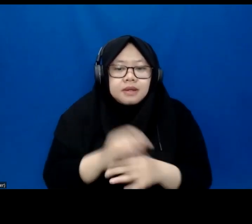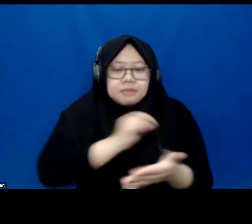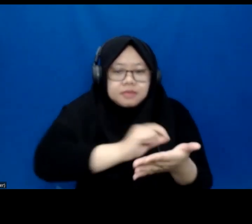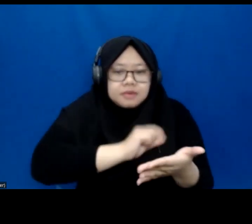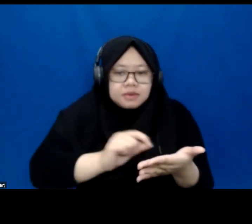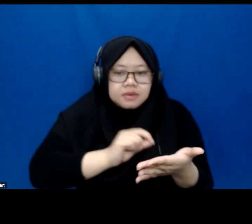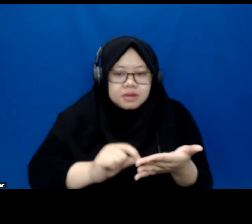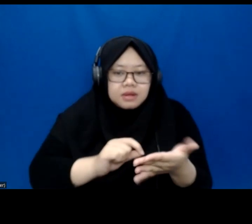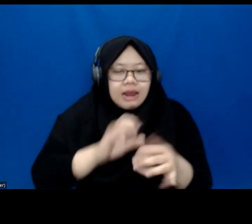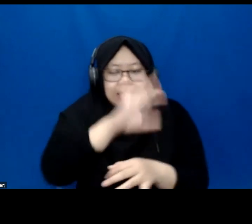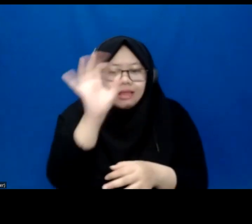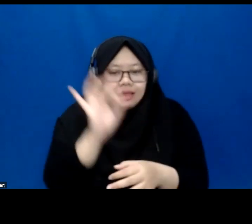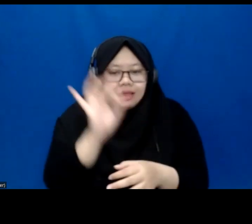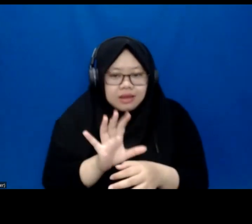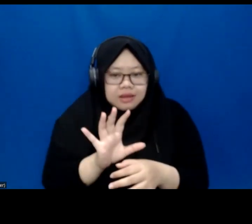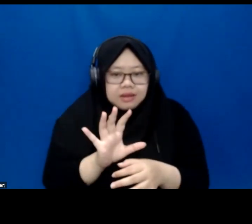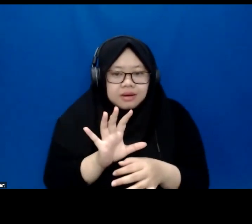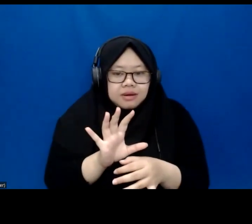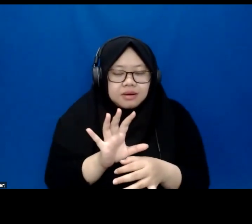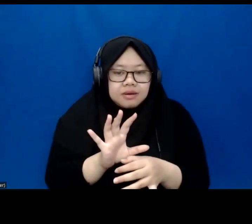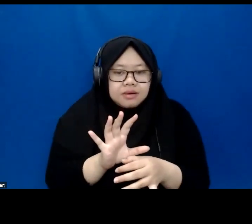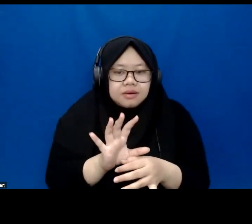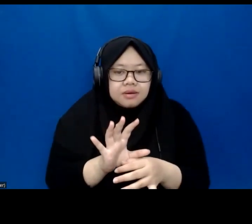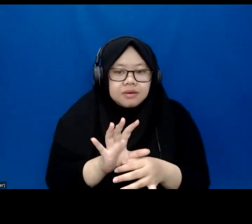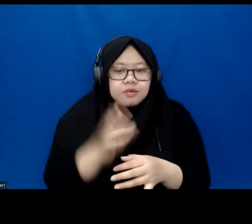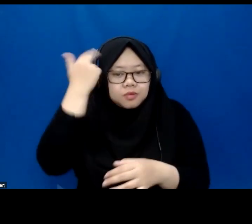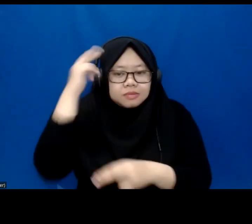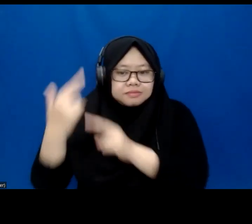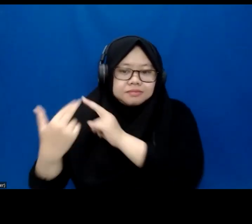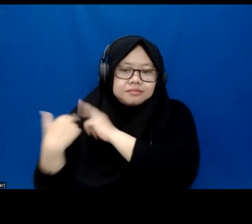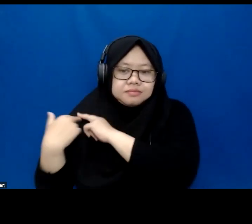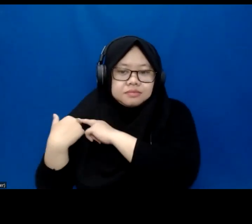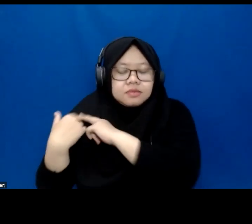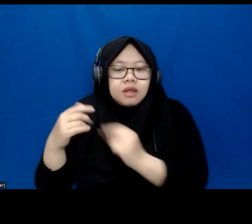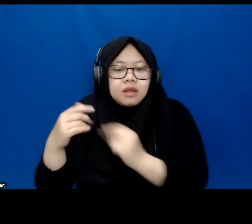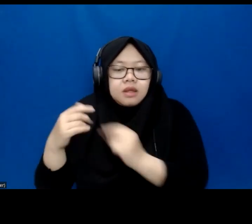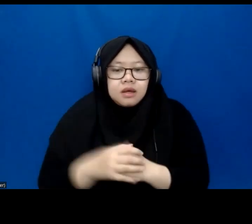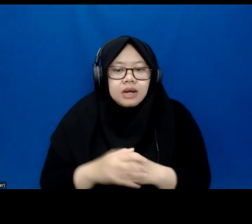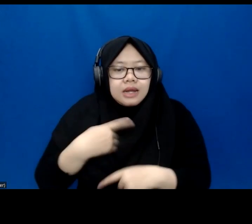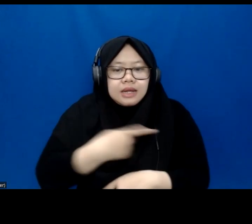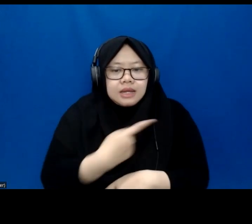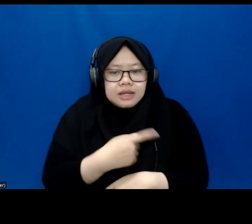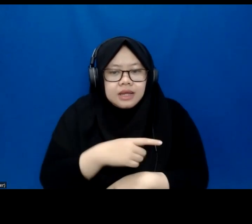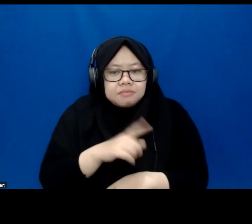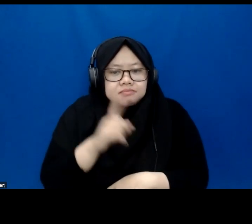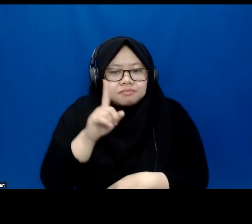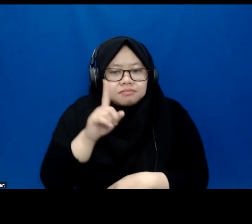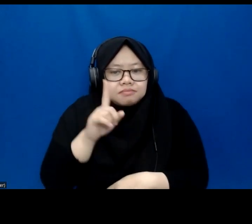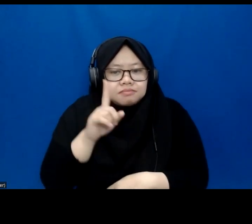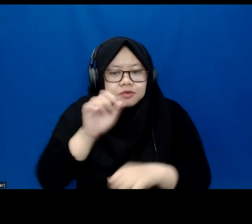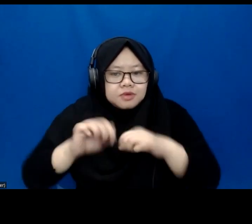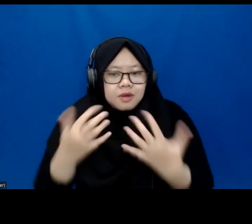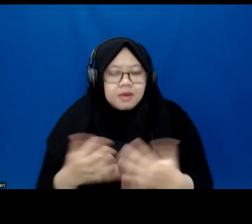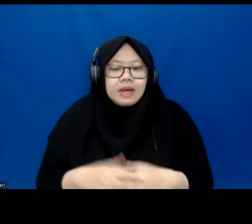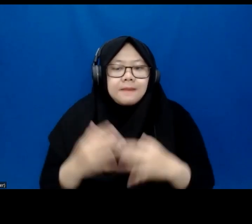et cetera, and frameworks that keep them accountable. And what really, what we need to be also doing is celebrating the work that's done